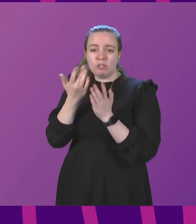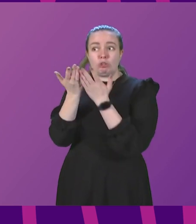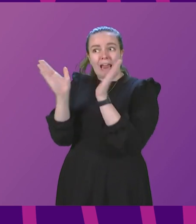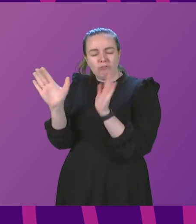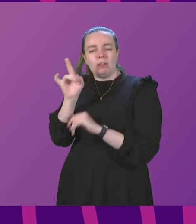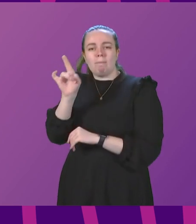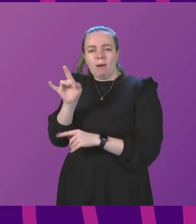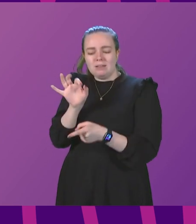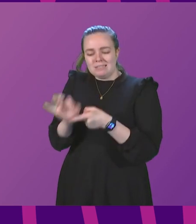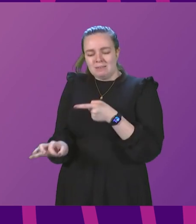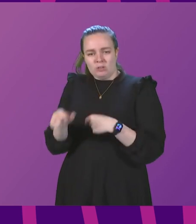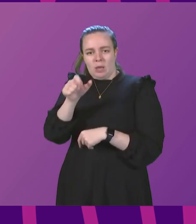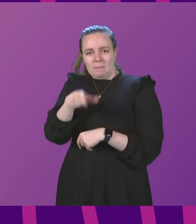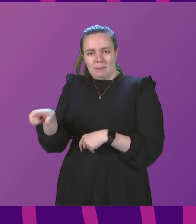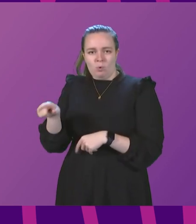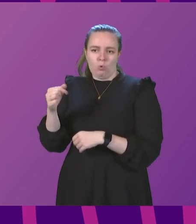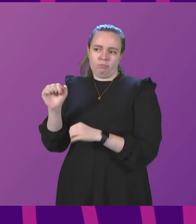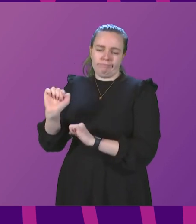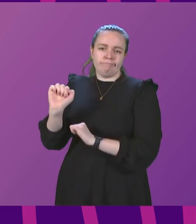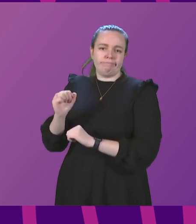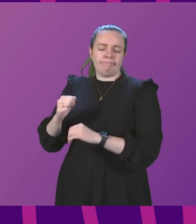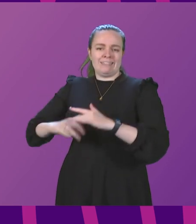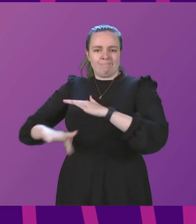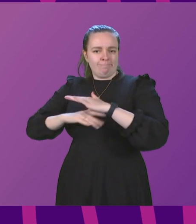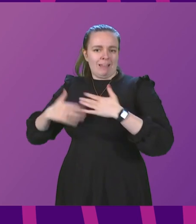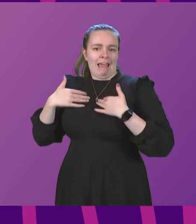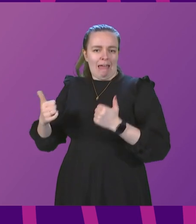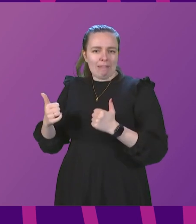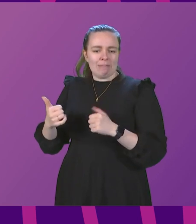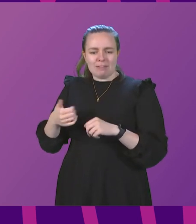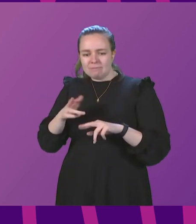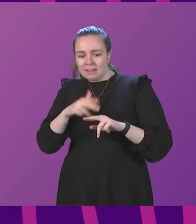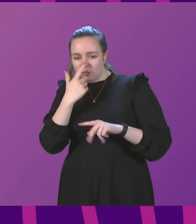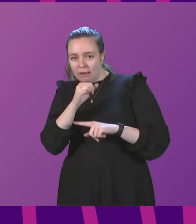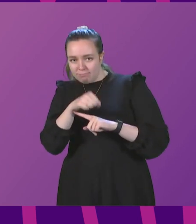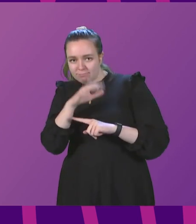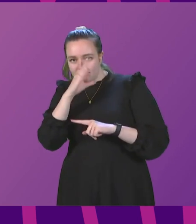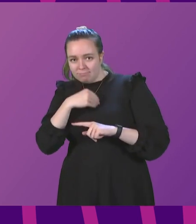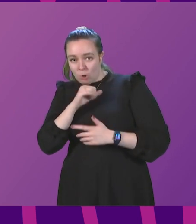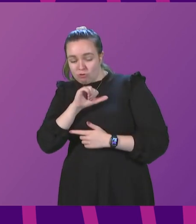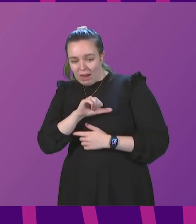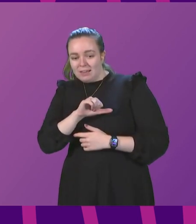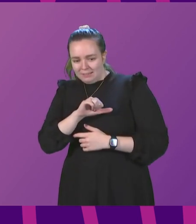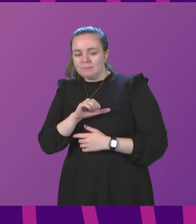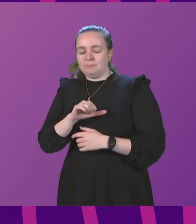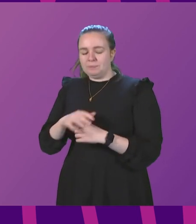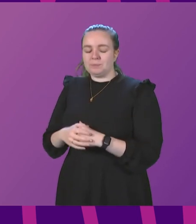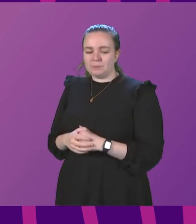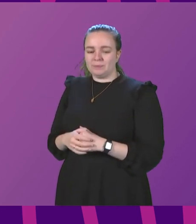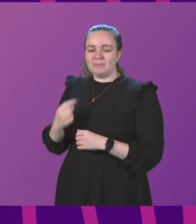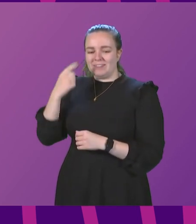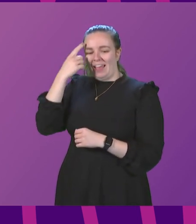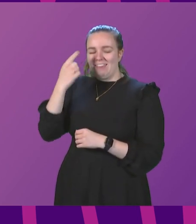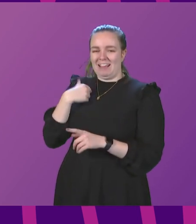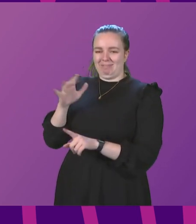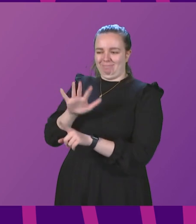particular in relation to people who are immunosuppressed, if she can nod if I am getting that correctly. So, I think